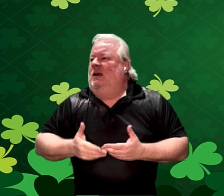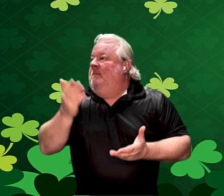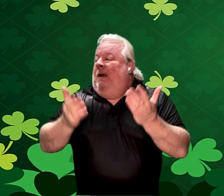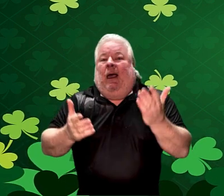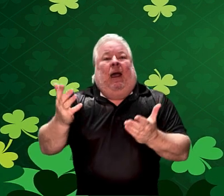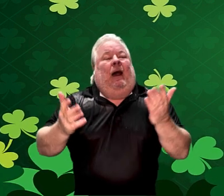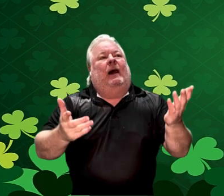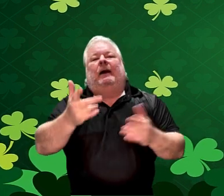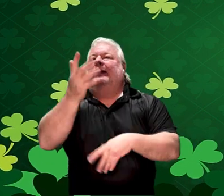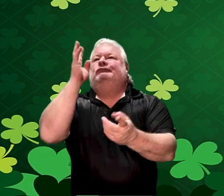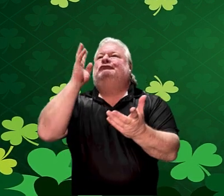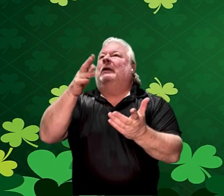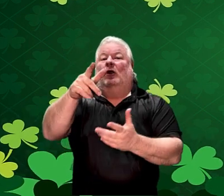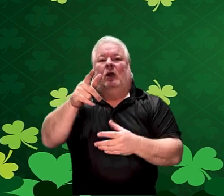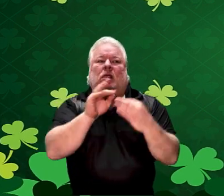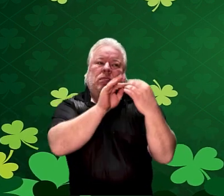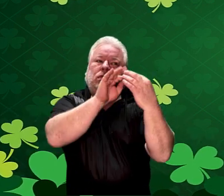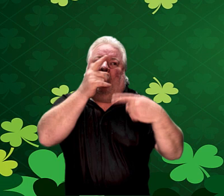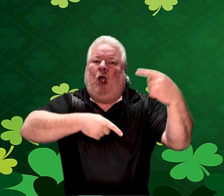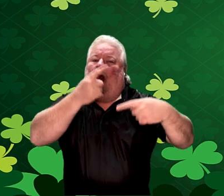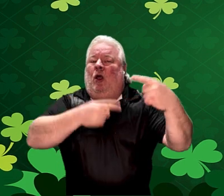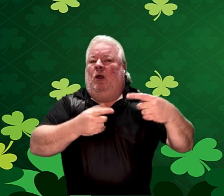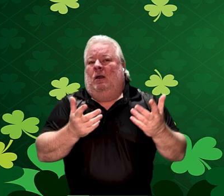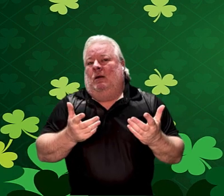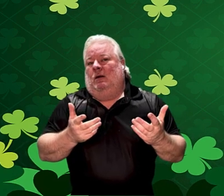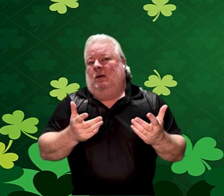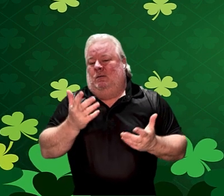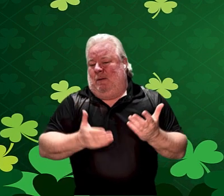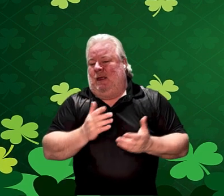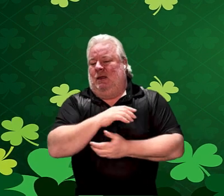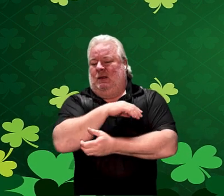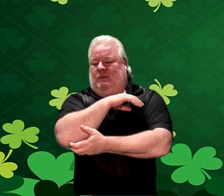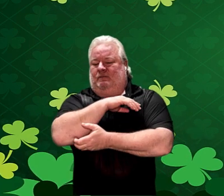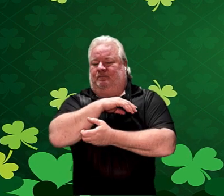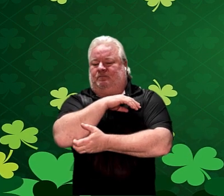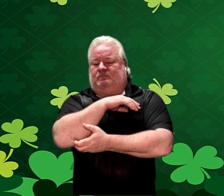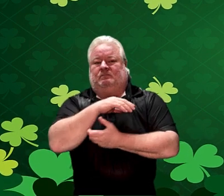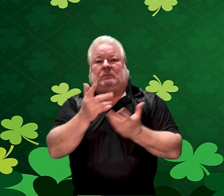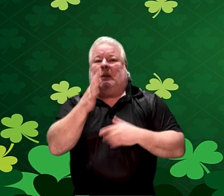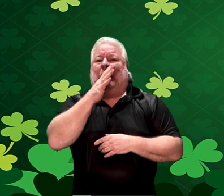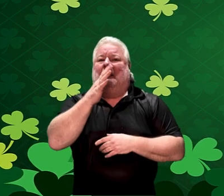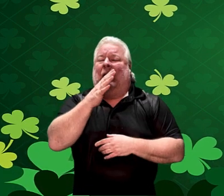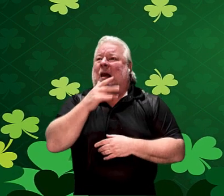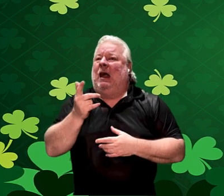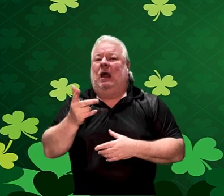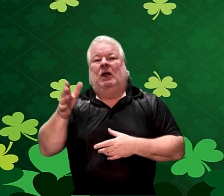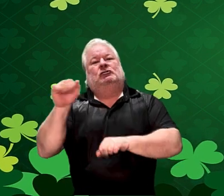Maybe you had an argument with your mom on your